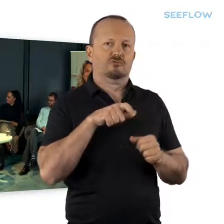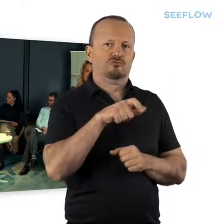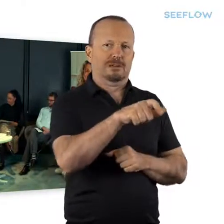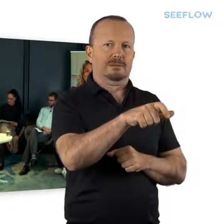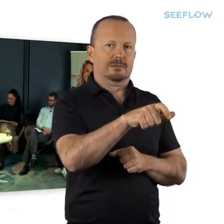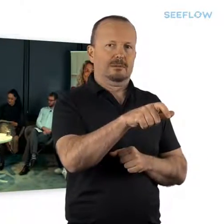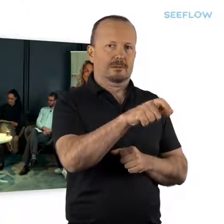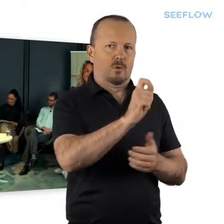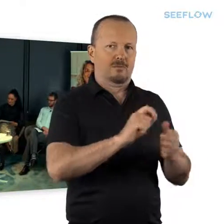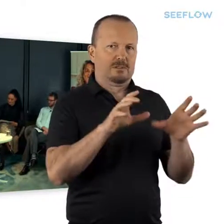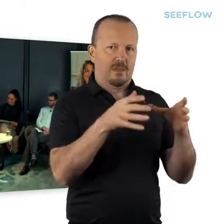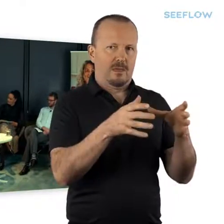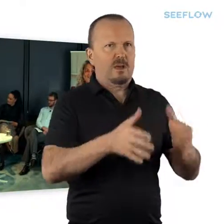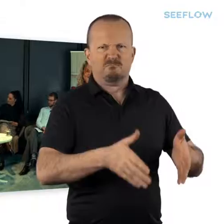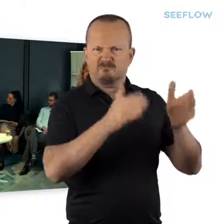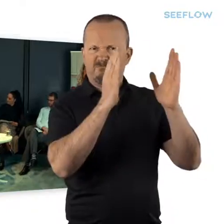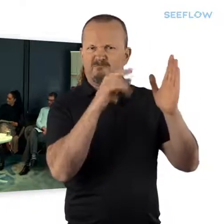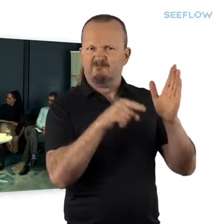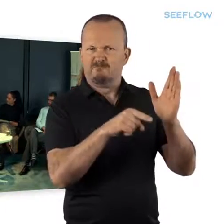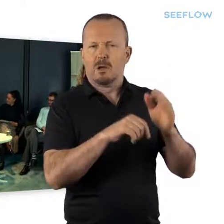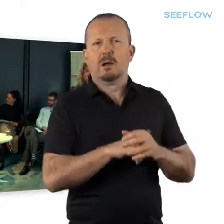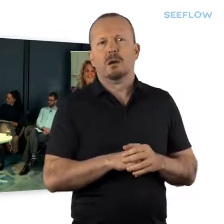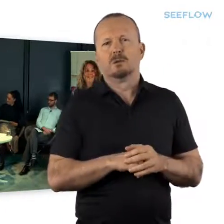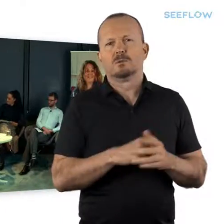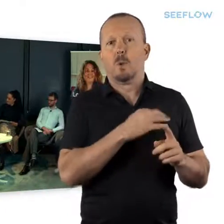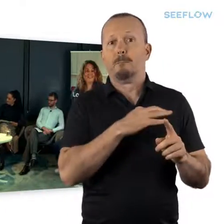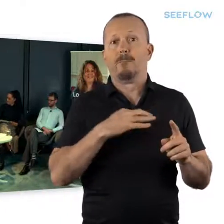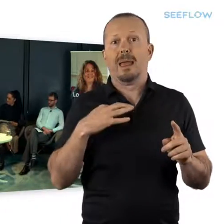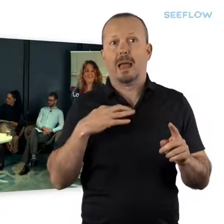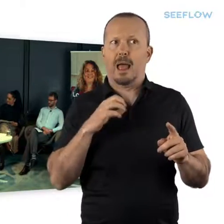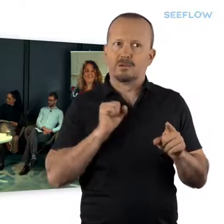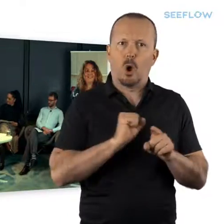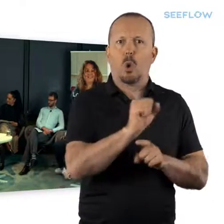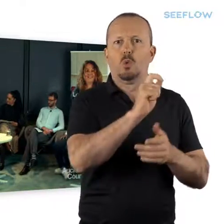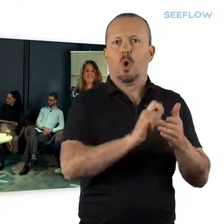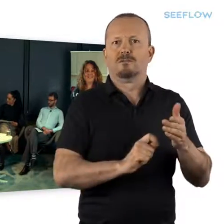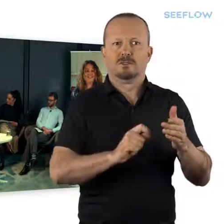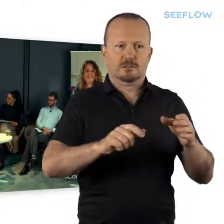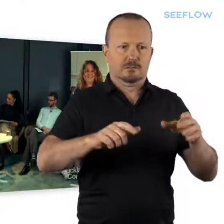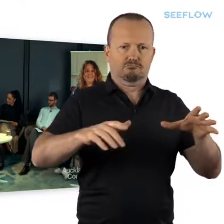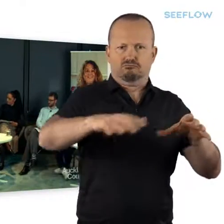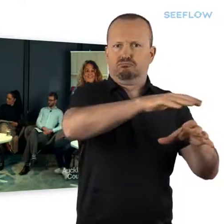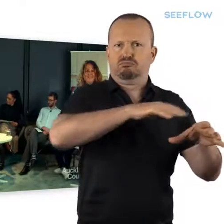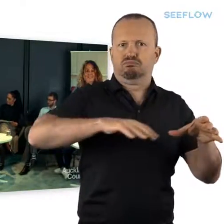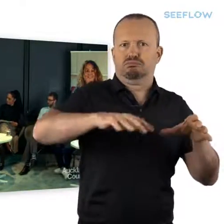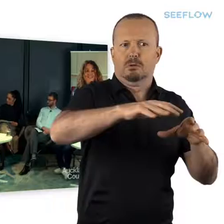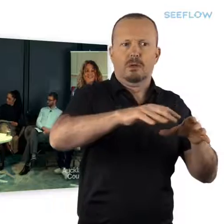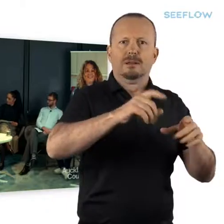135 Albert Street. And there are, so as I explained, the mayor has their own office